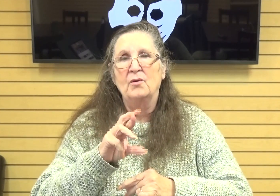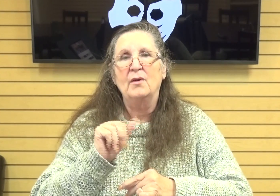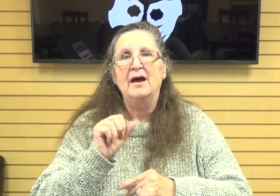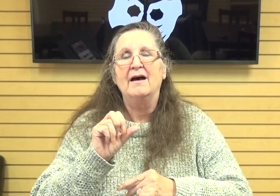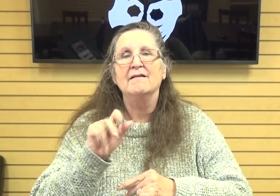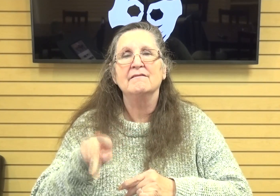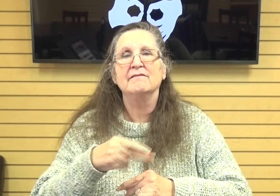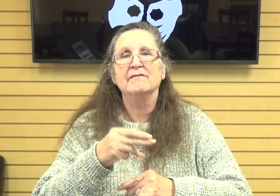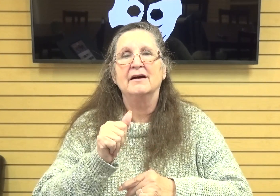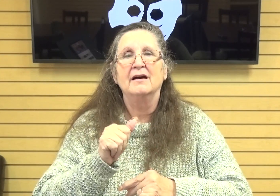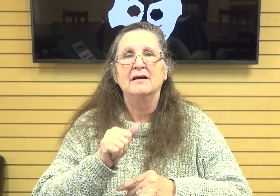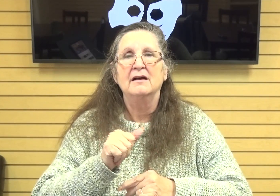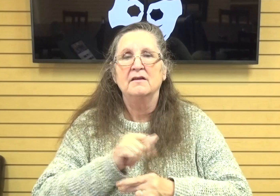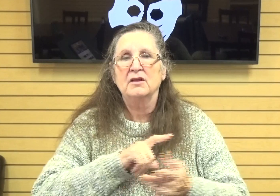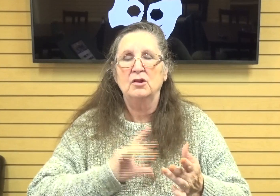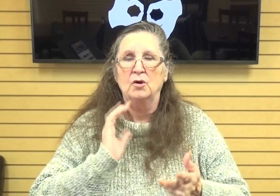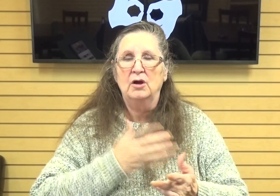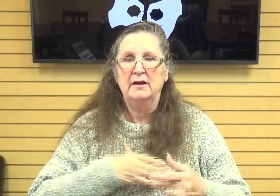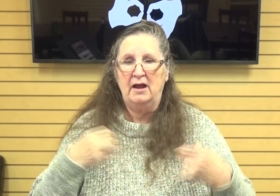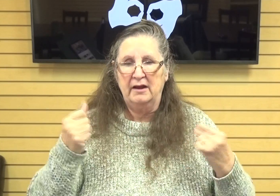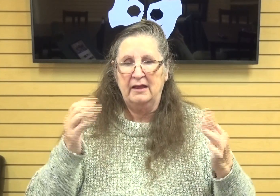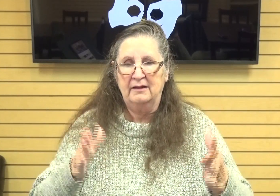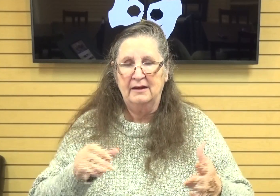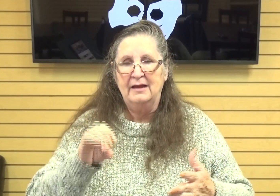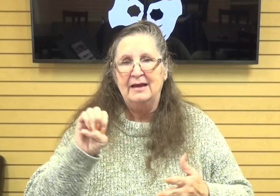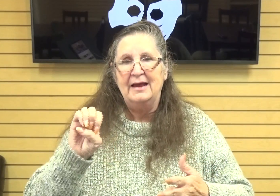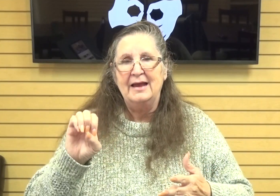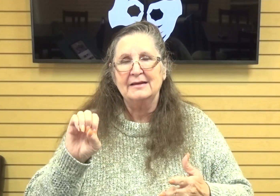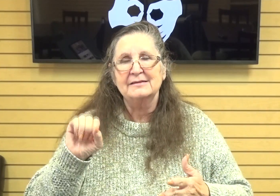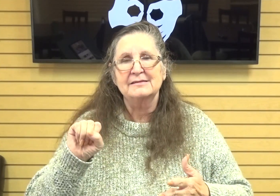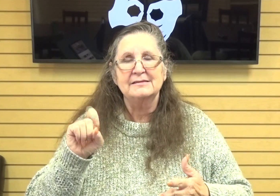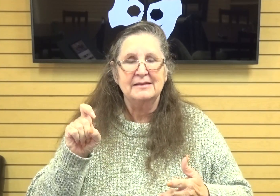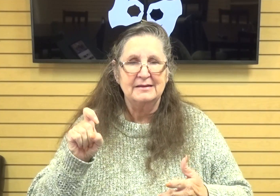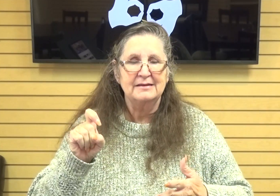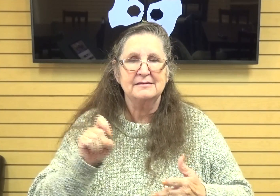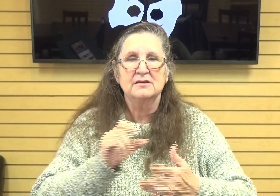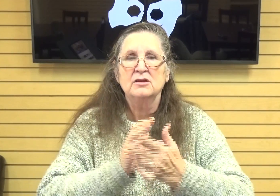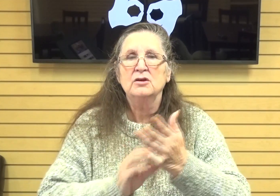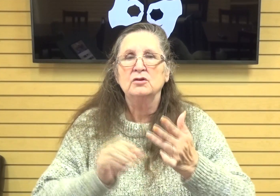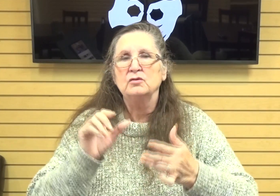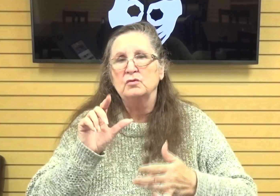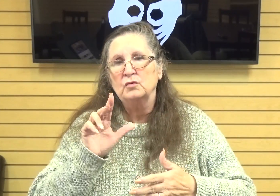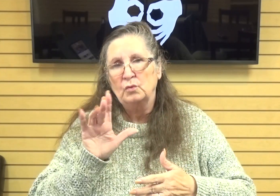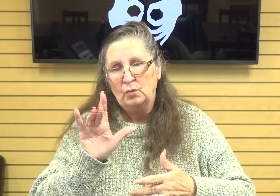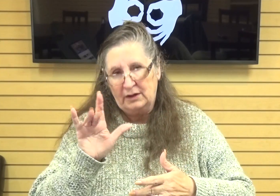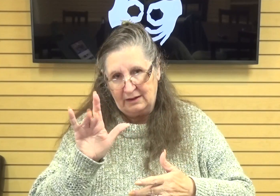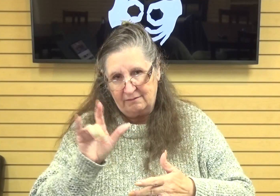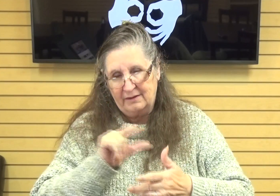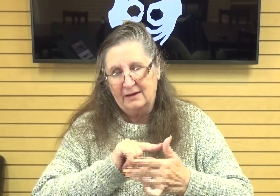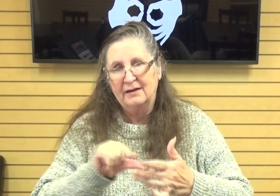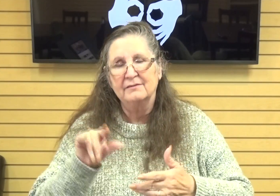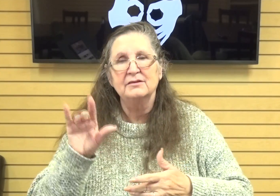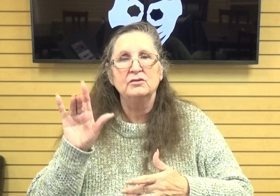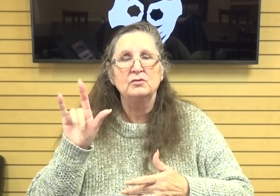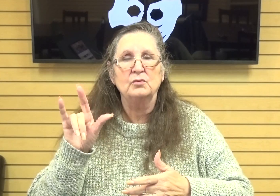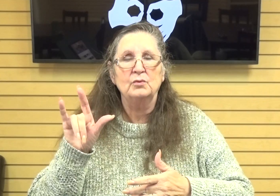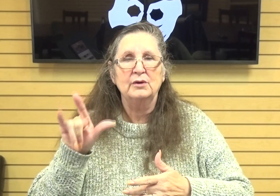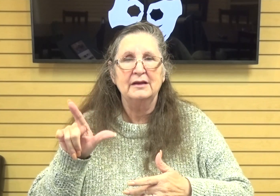exodus 15 25 and 26 the name refers to god's healing of infirmities of the body